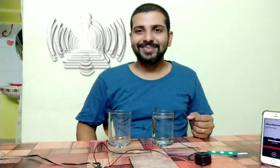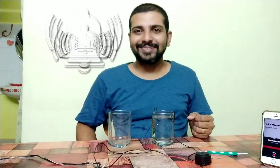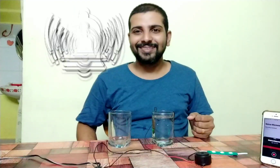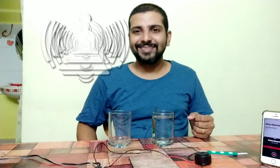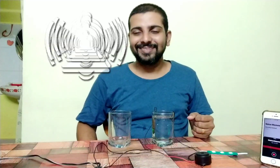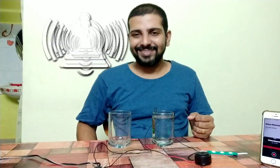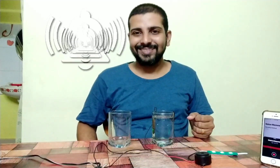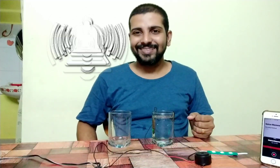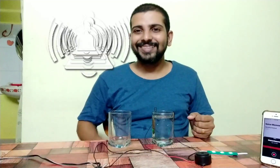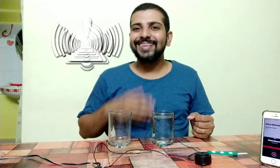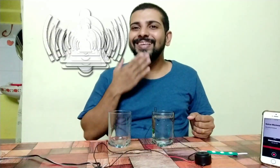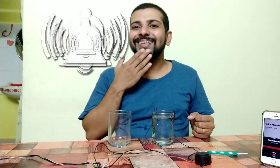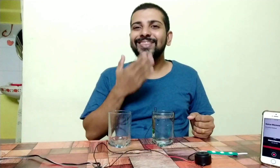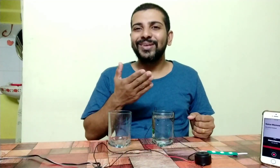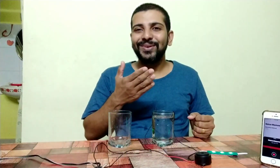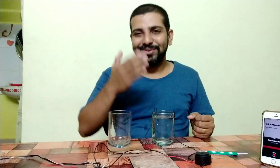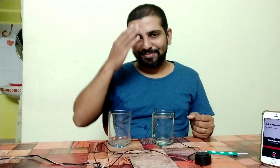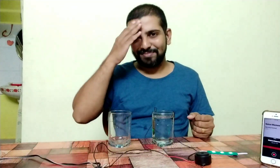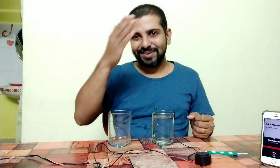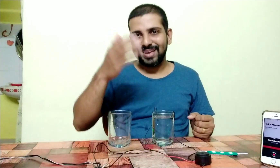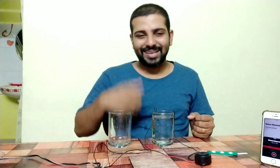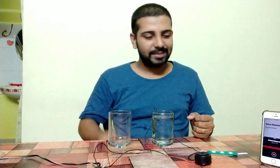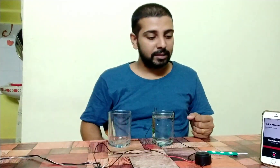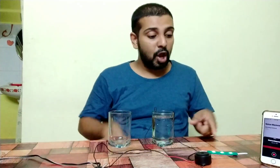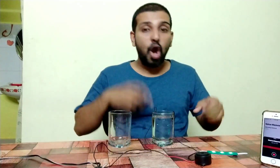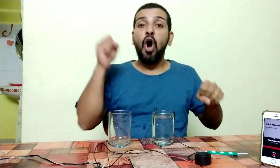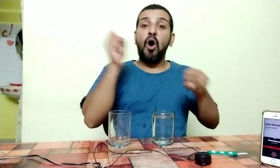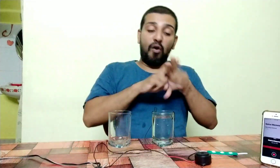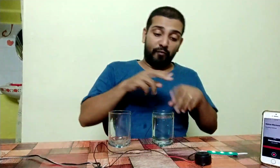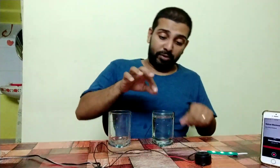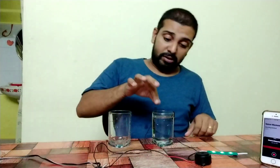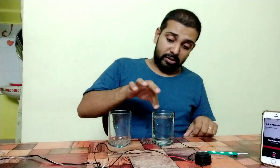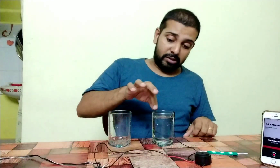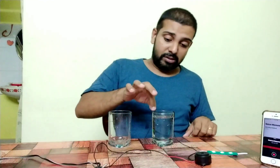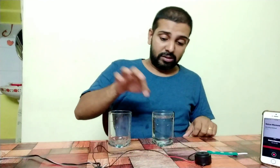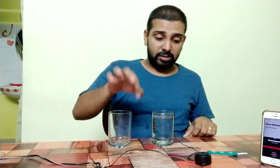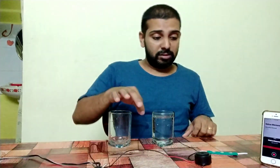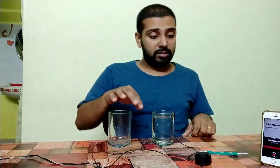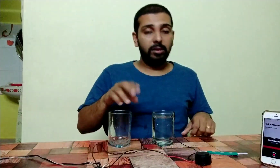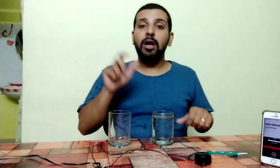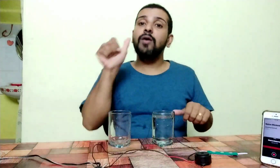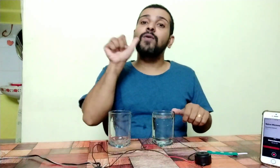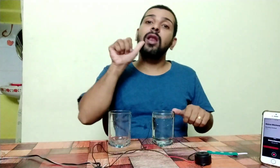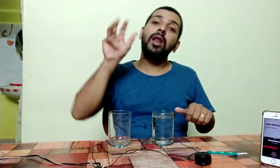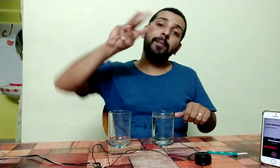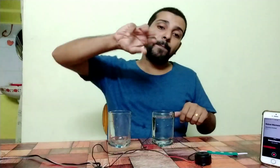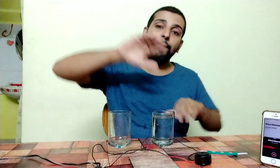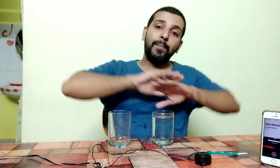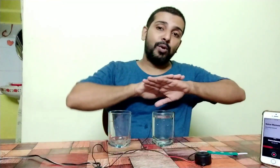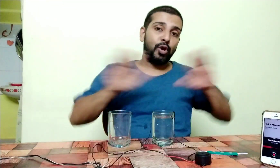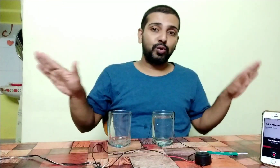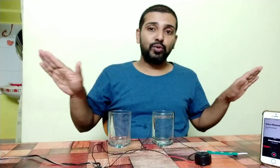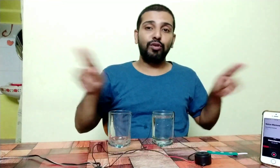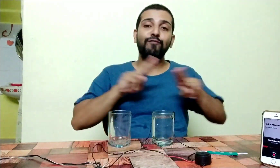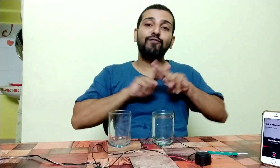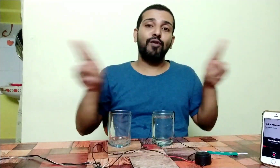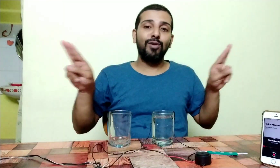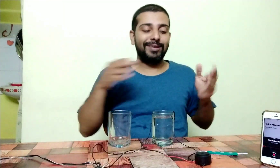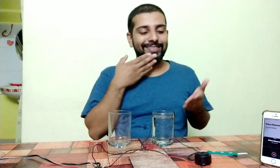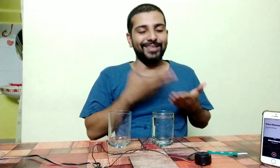You're lost You're not lost You're not lost You're not lost